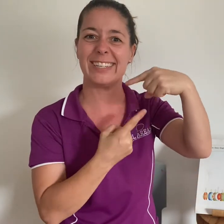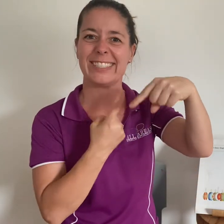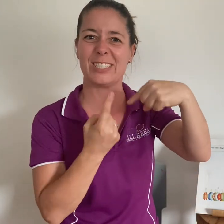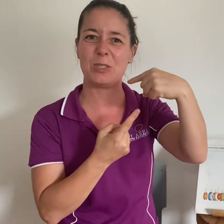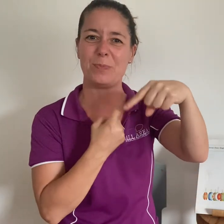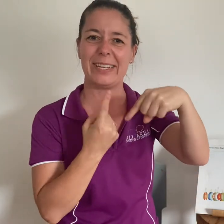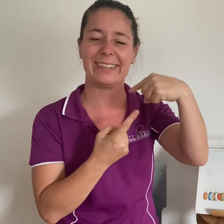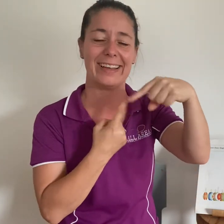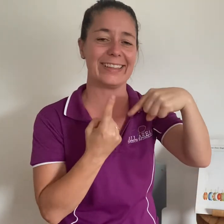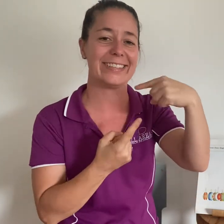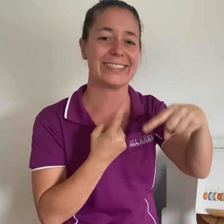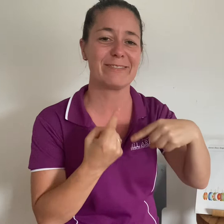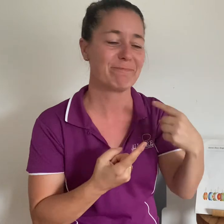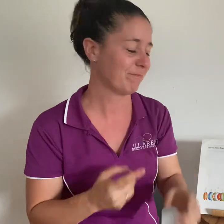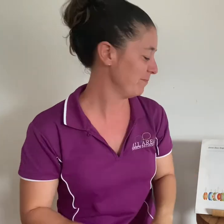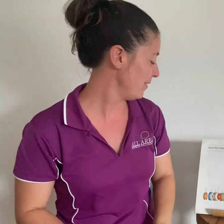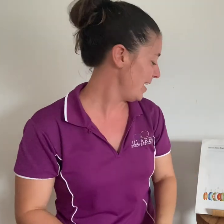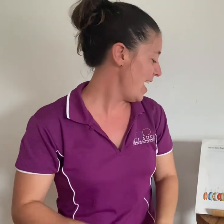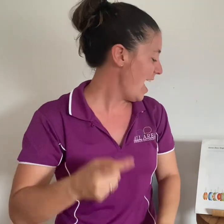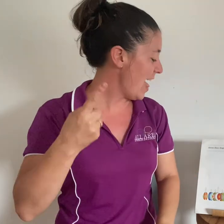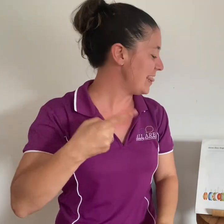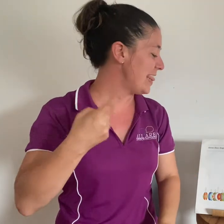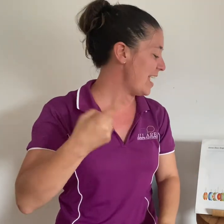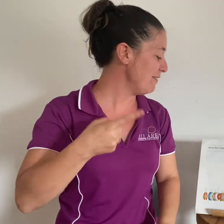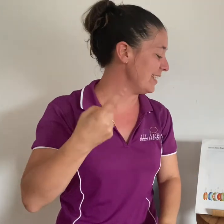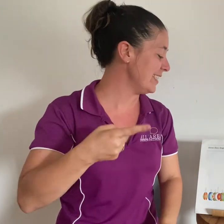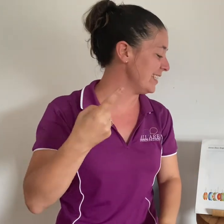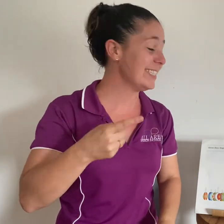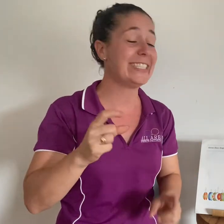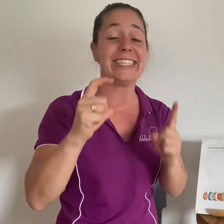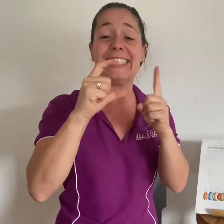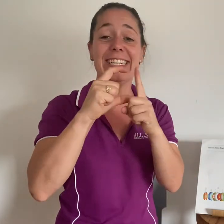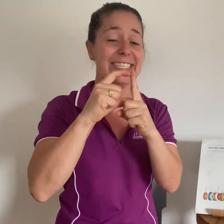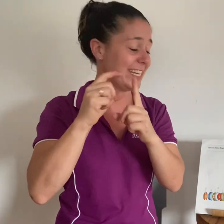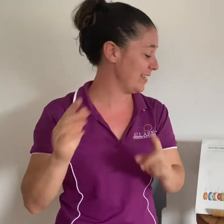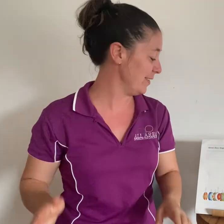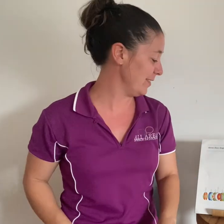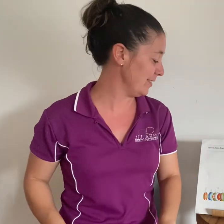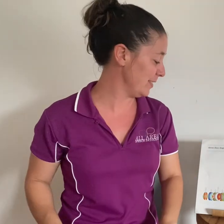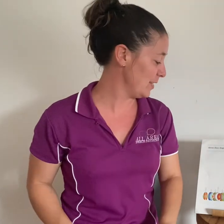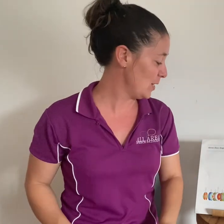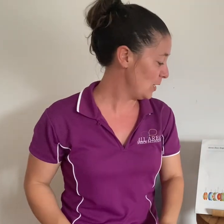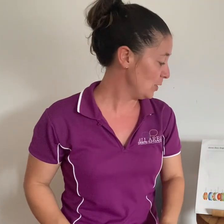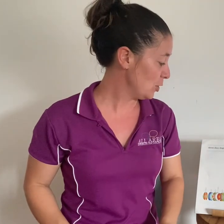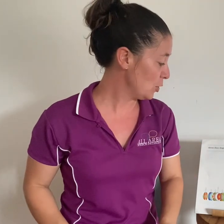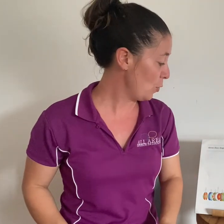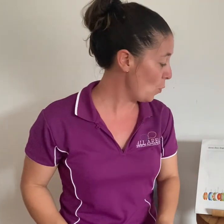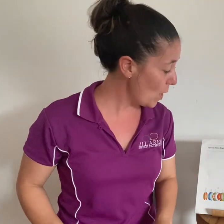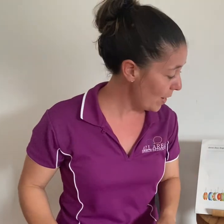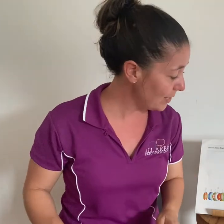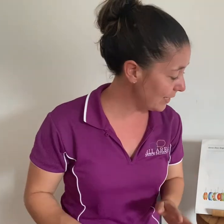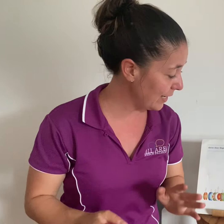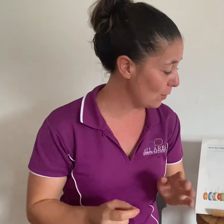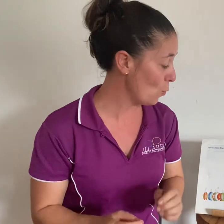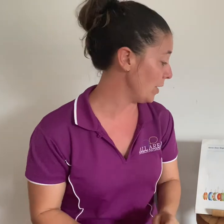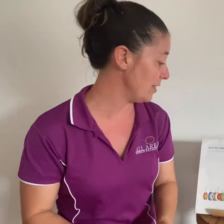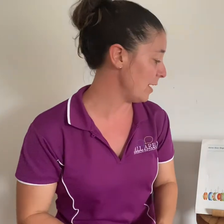to spin like this 11 dizzy dingos twirling with their